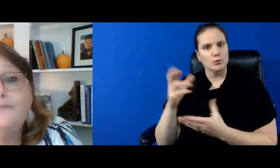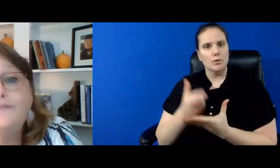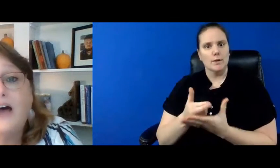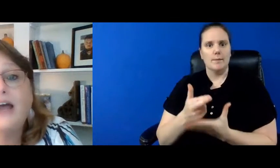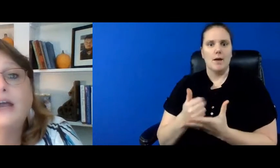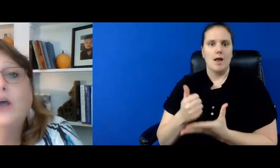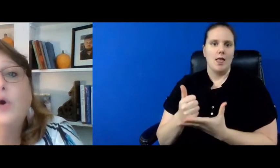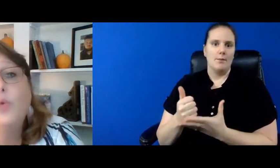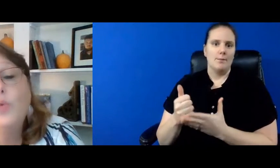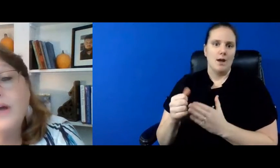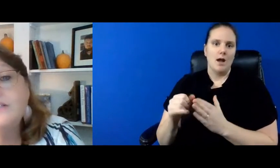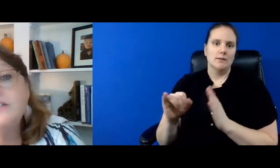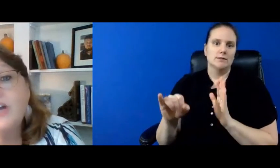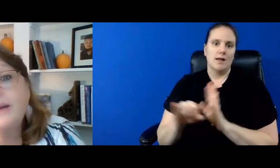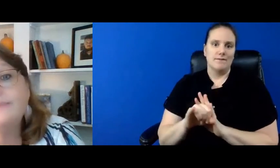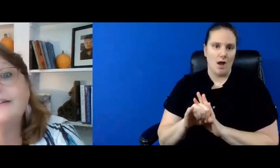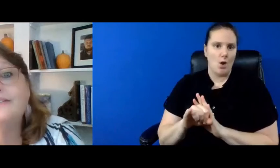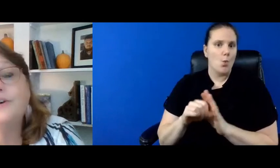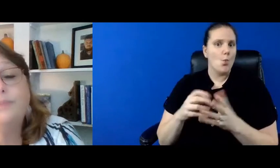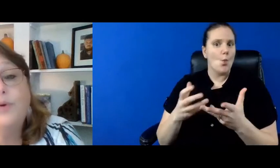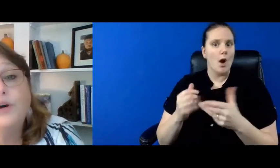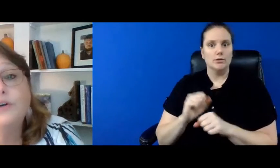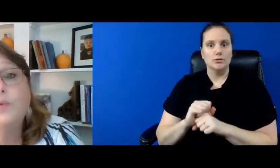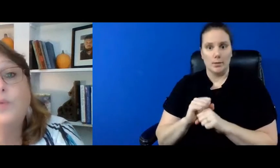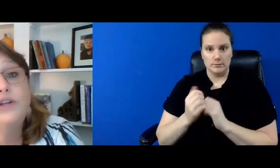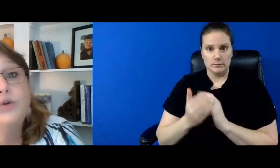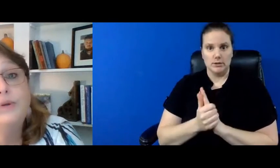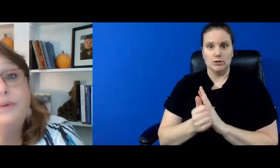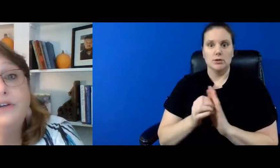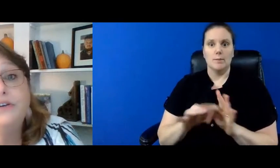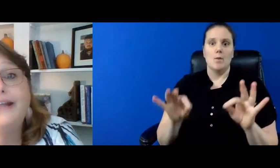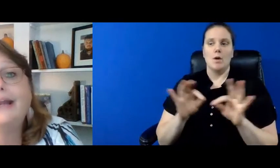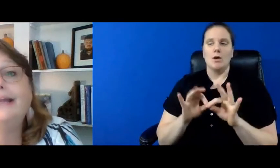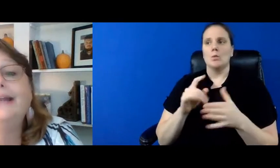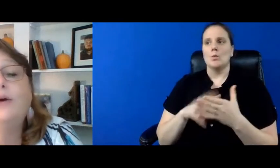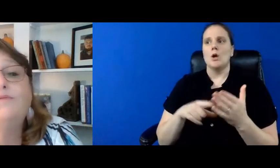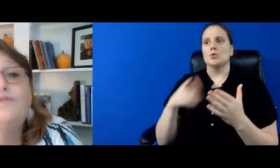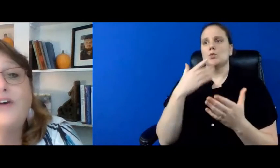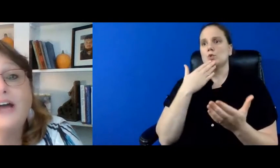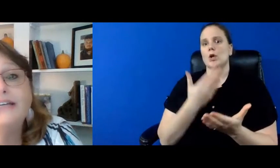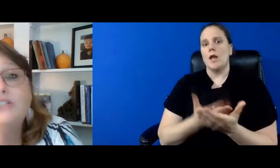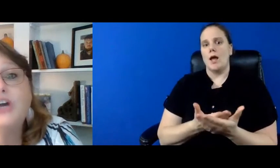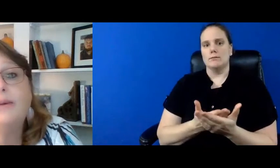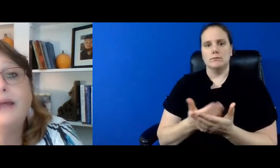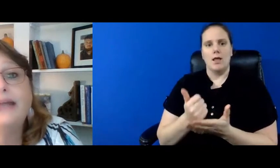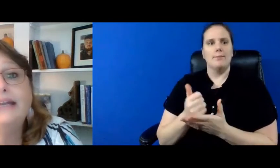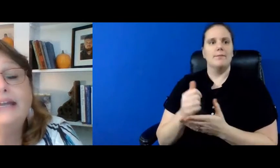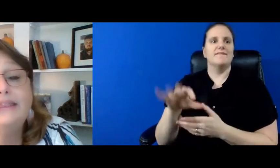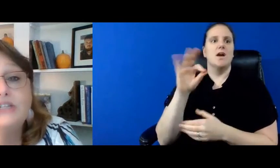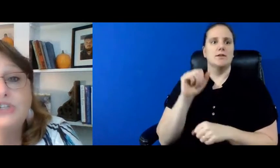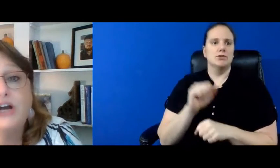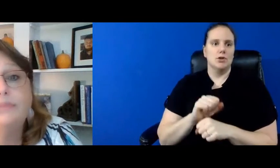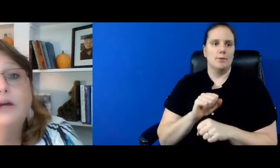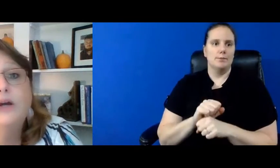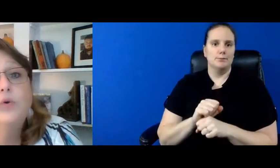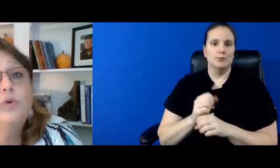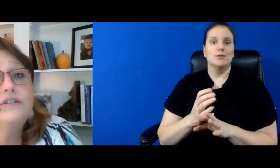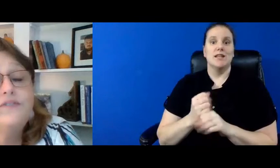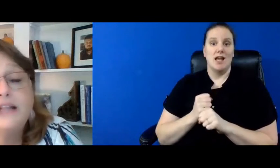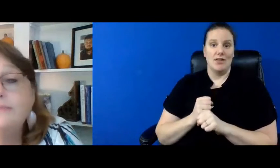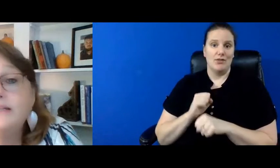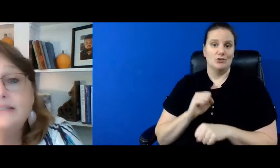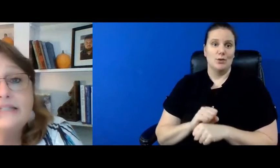identify what job skills are important what you would be good at and help find a job and get the job